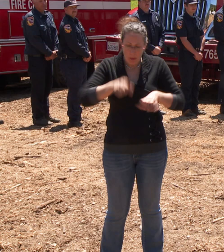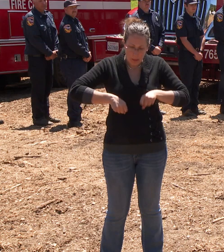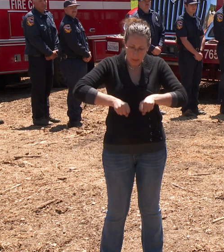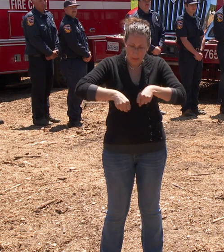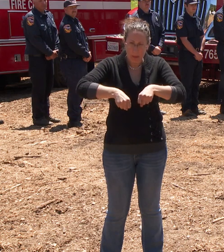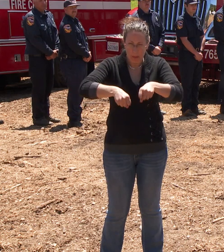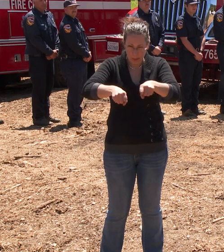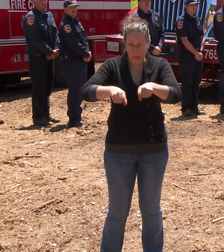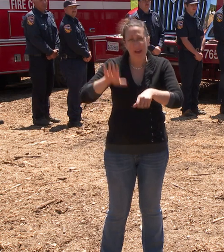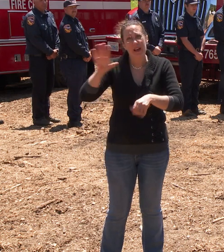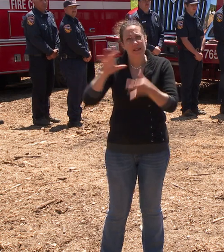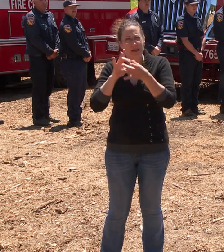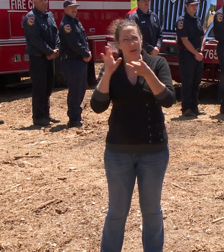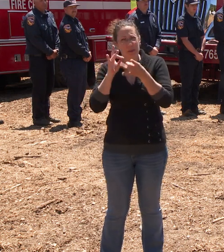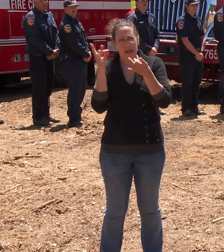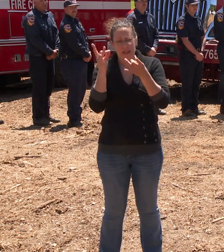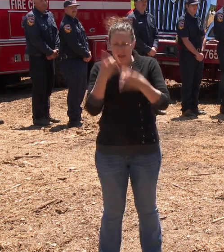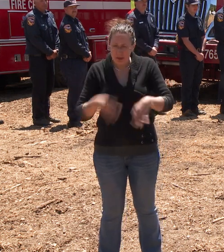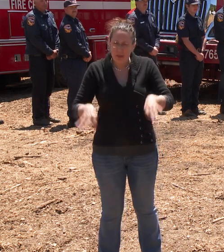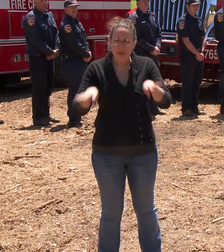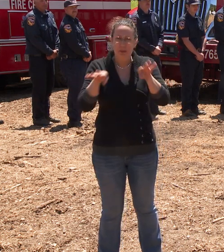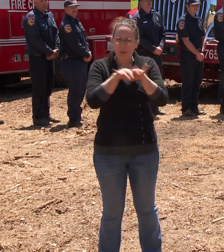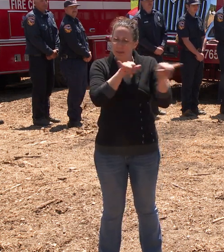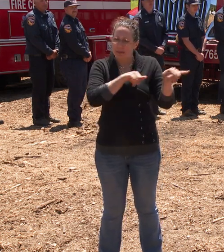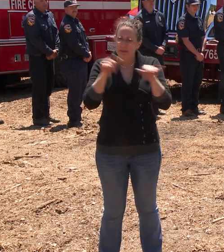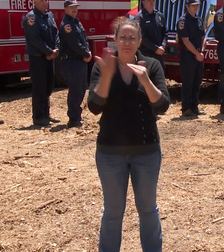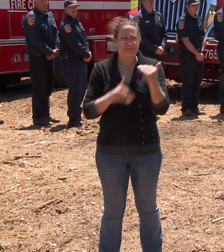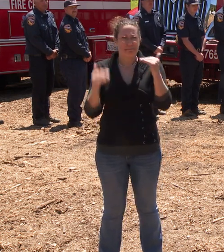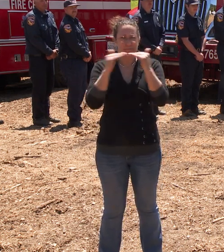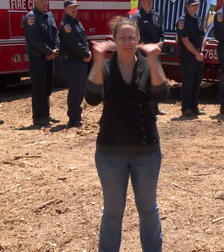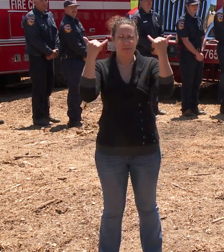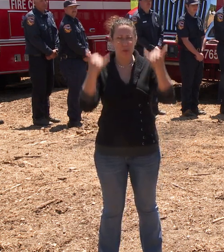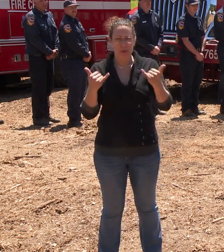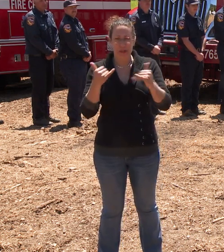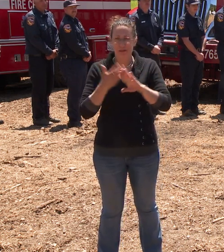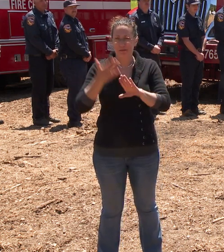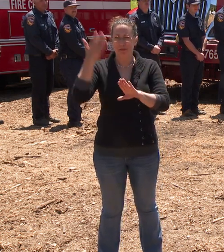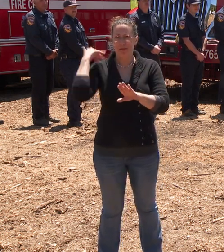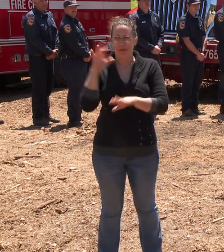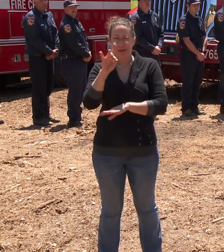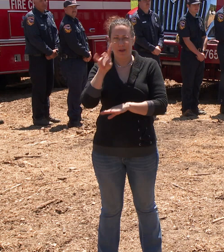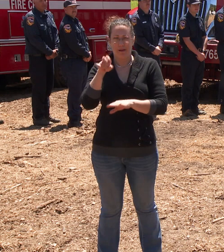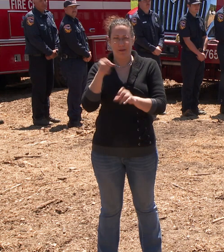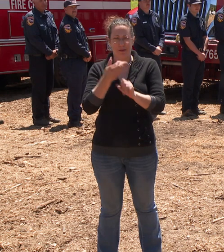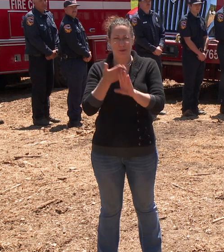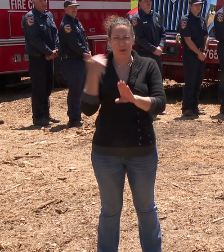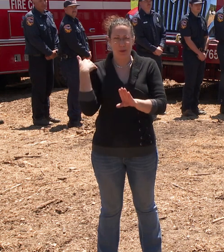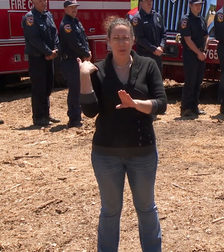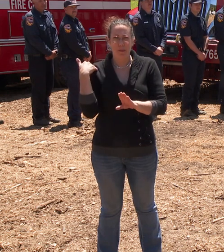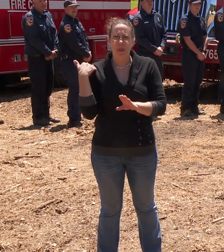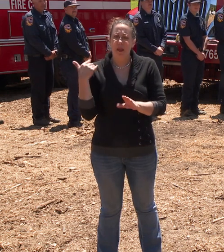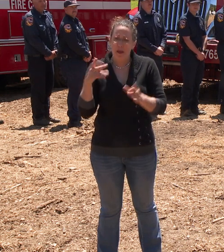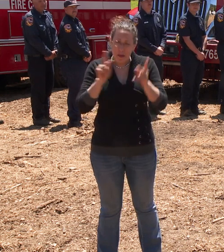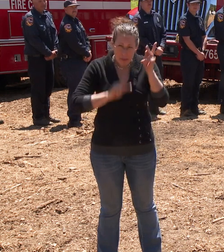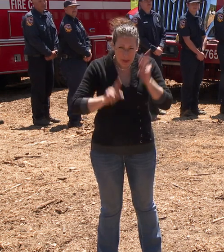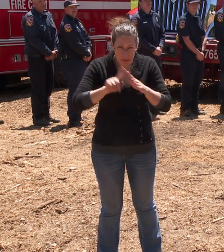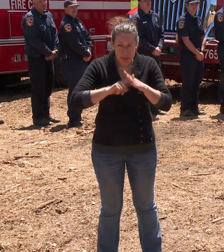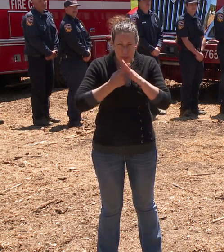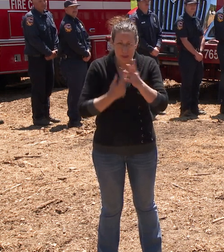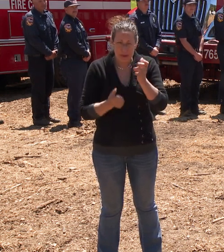and urgent today as it was then. Even now, over 85% of fires in California are started by people,